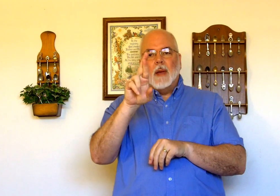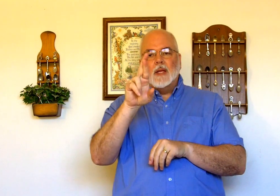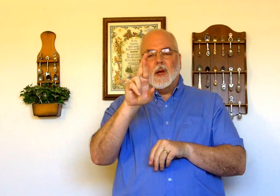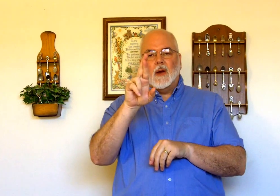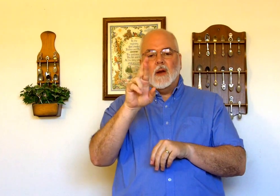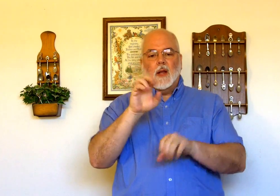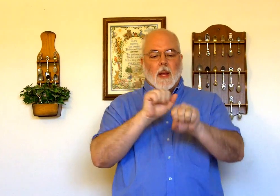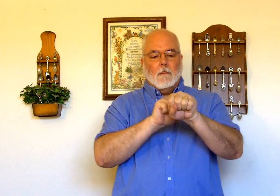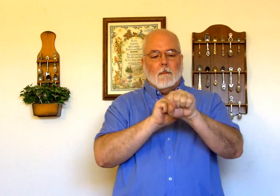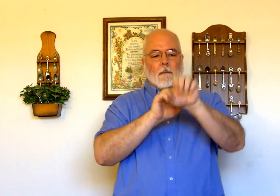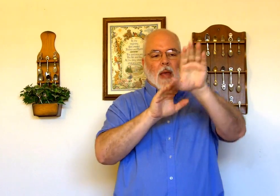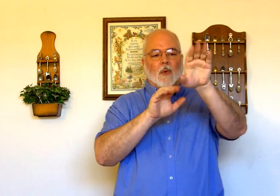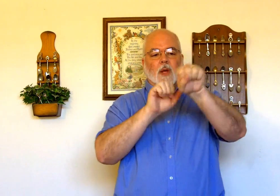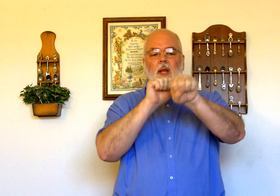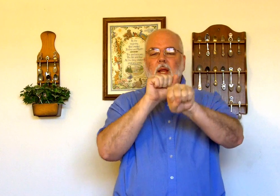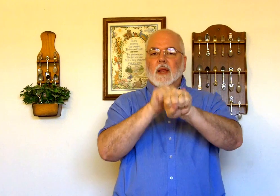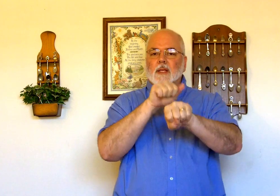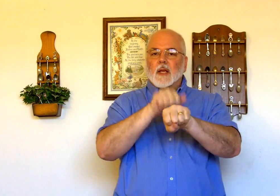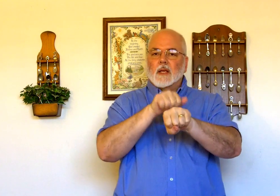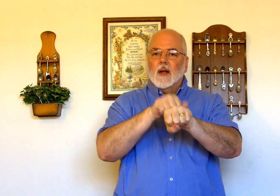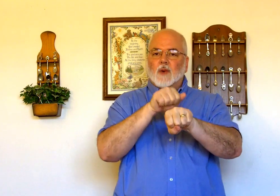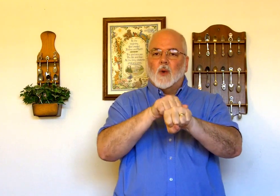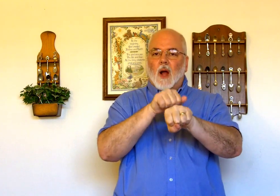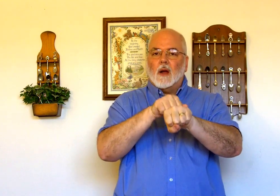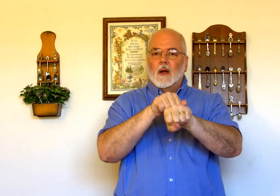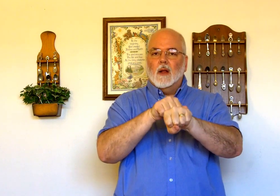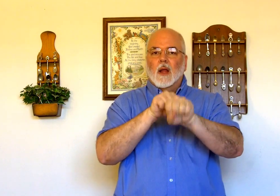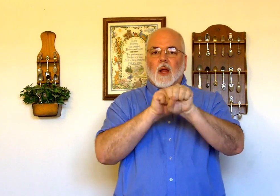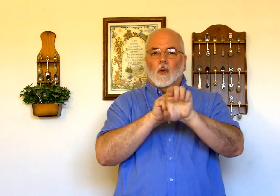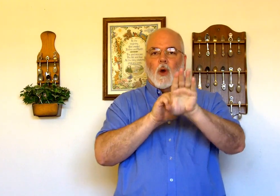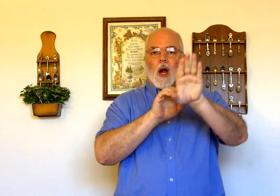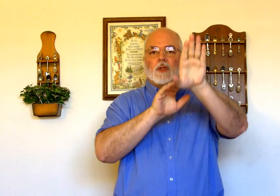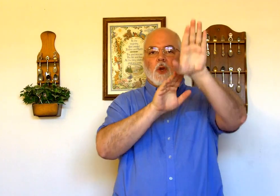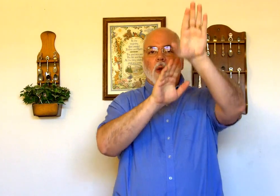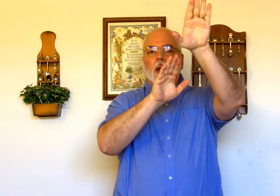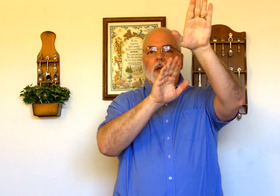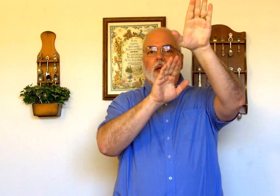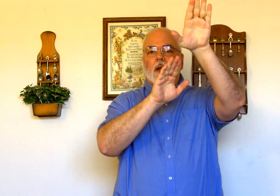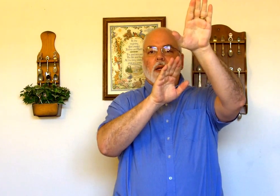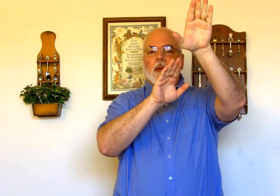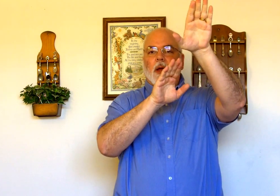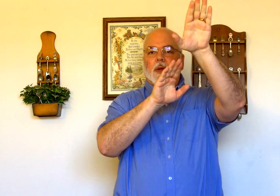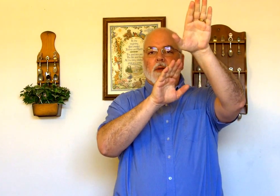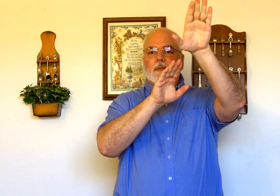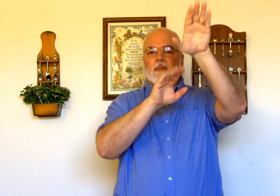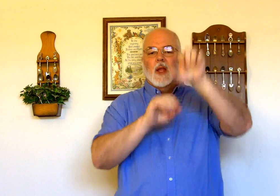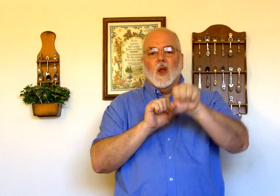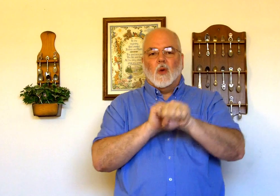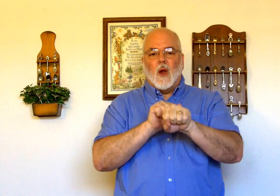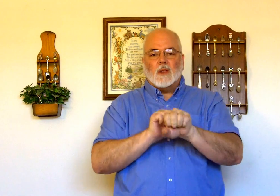Mizar Mount this is a sign for rock rocks going up hill is a mountain rocks